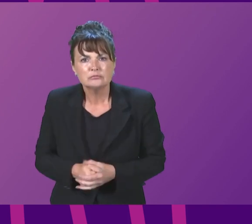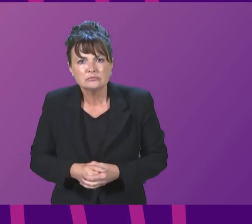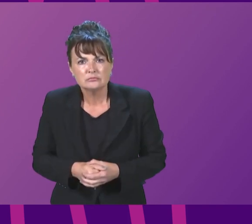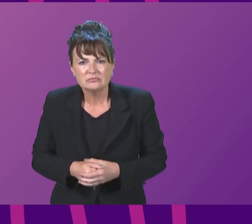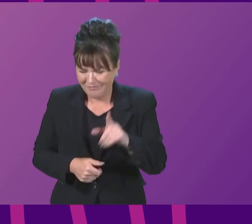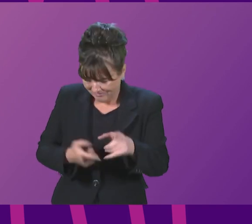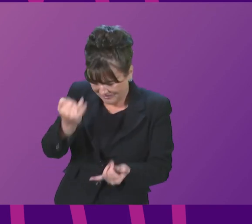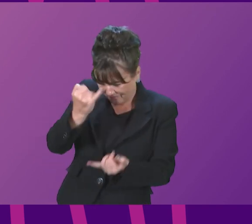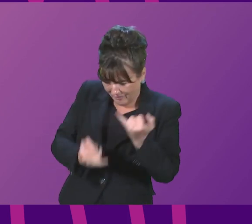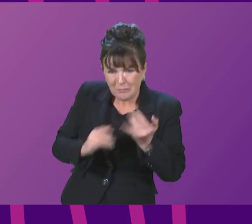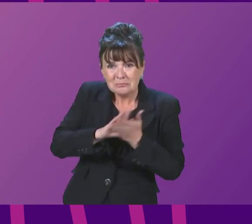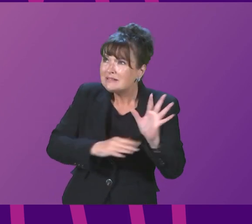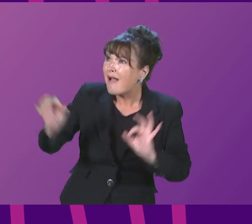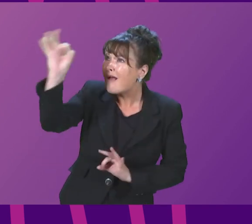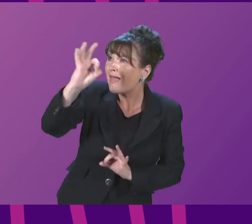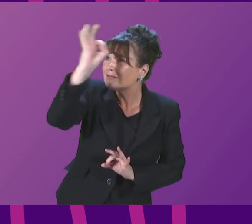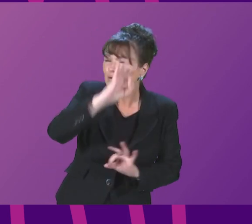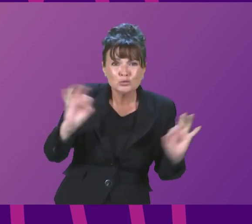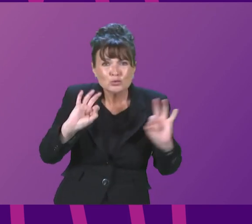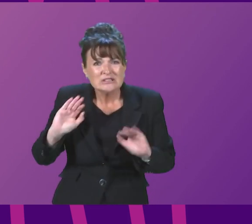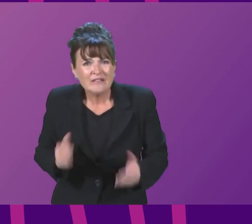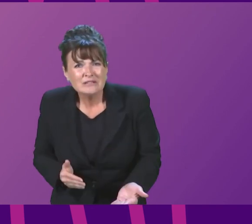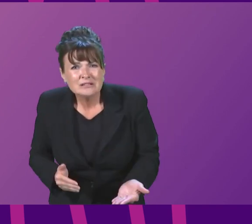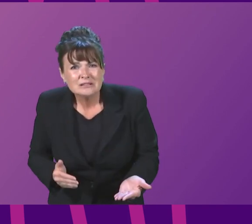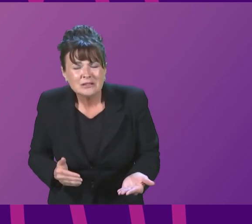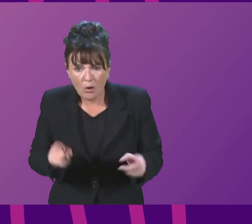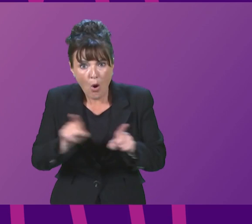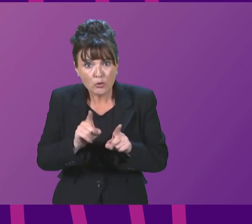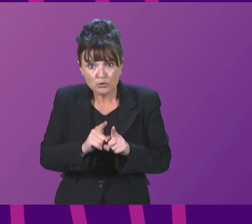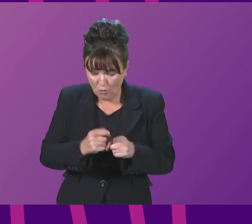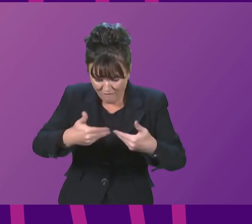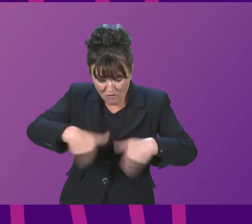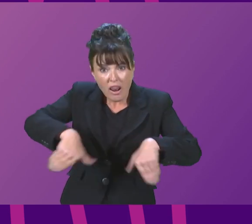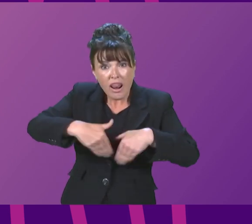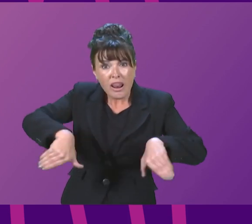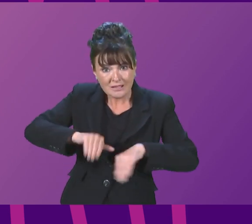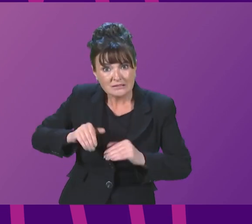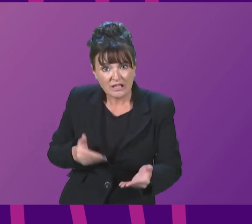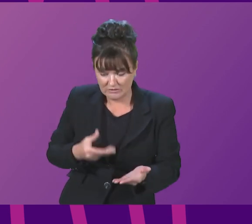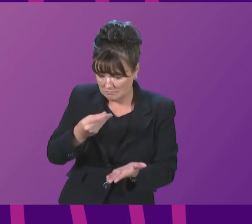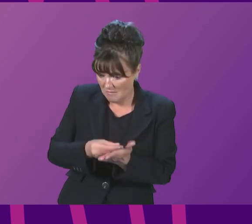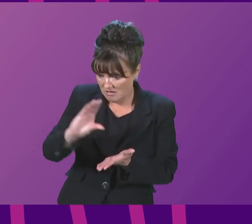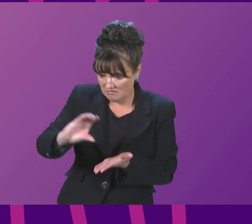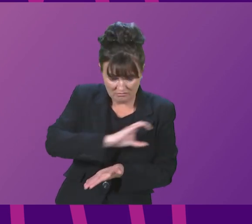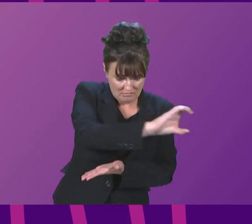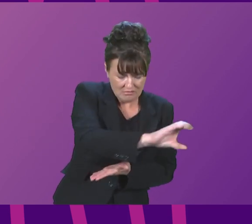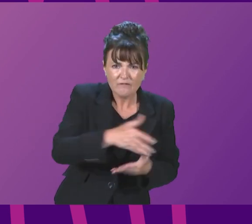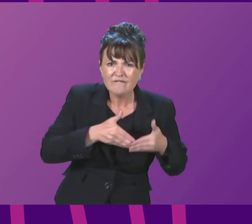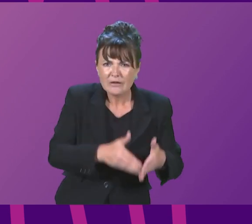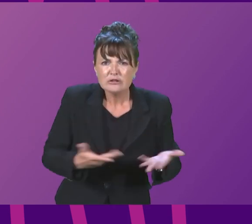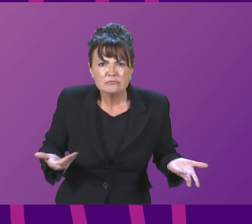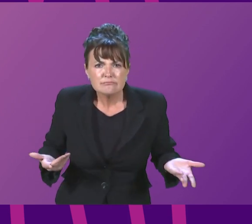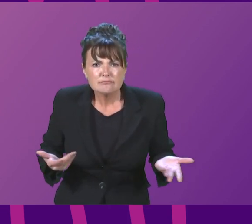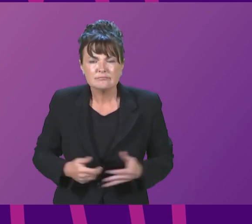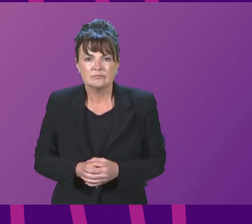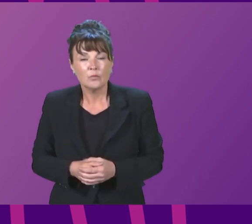islanders without lifeline services, and they take money away from the frontline spending we need here in Scotland. We know that